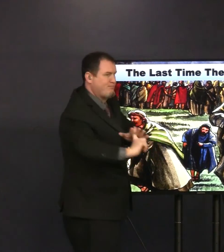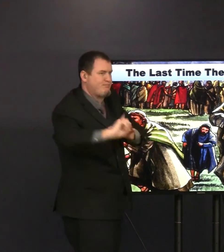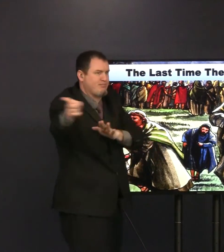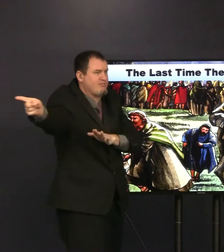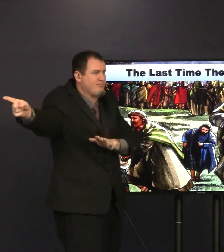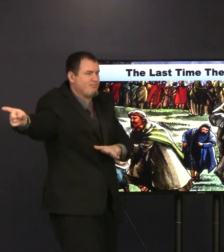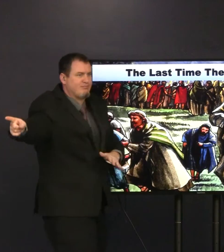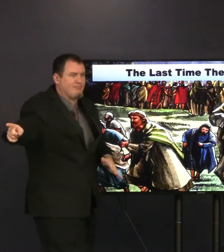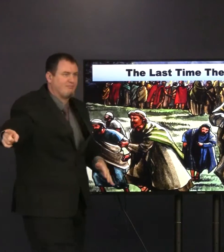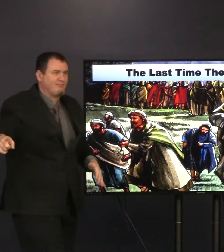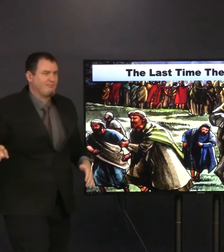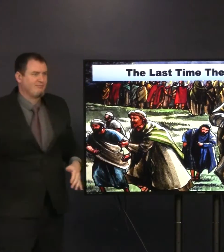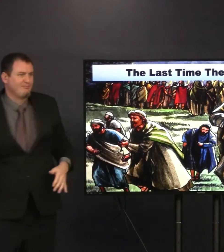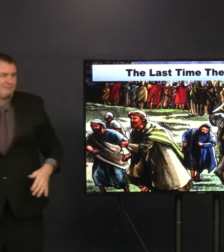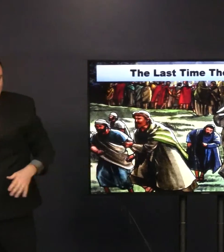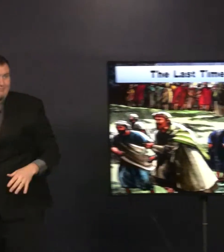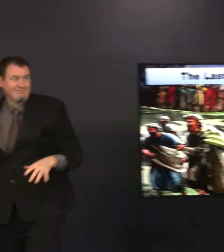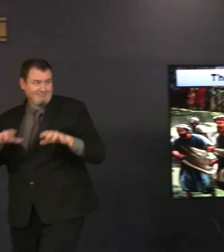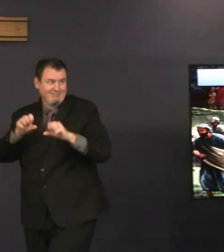Instead, you see the disciples running away.